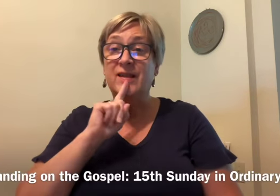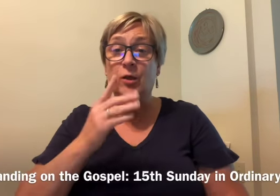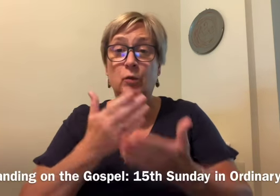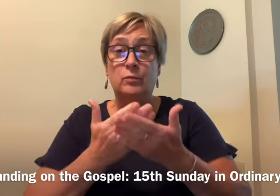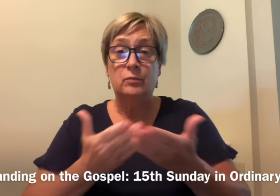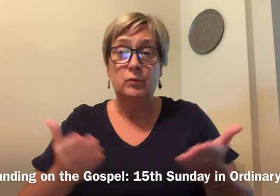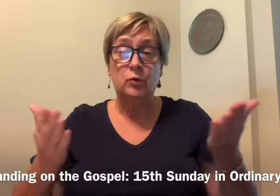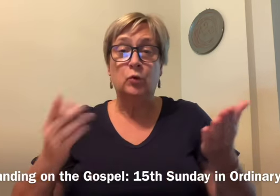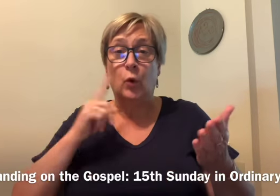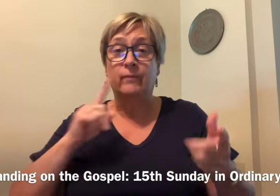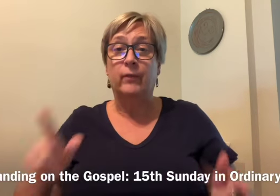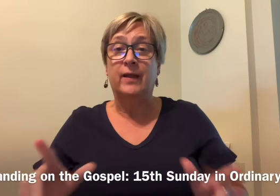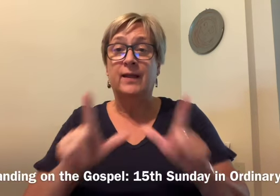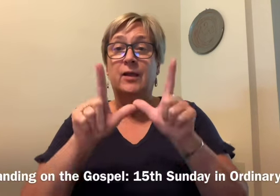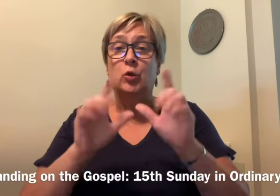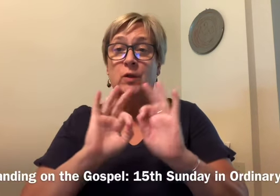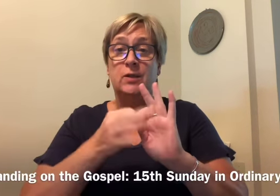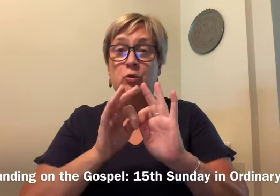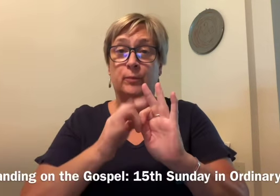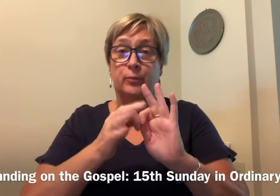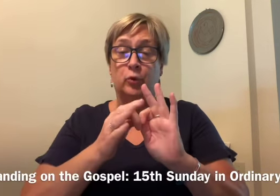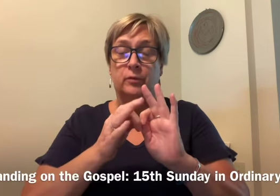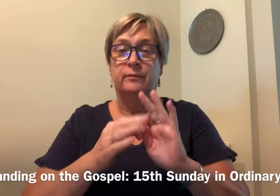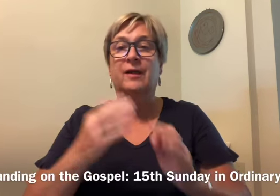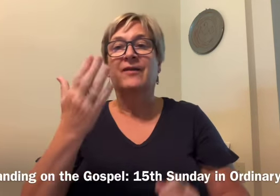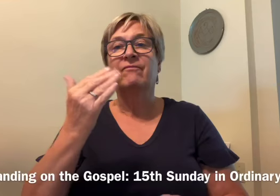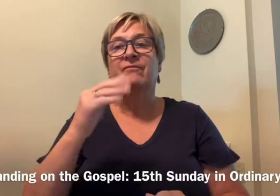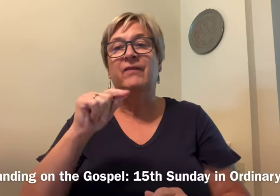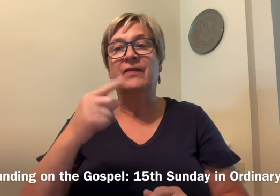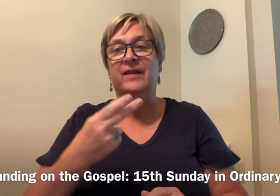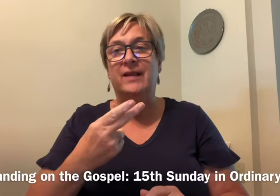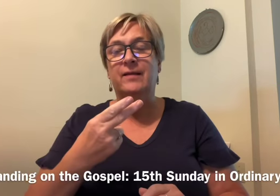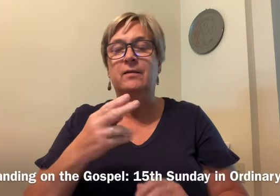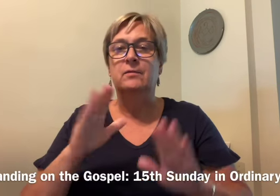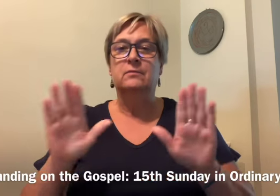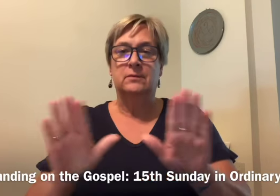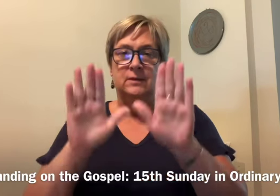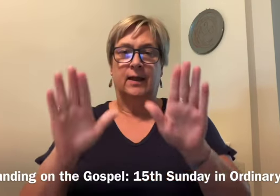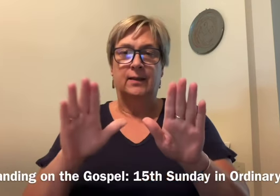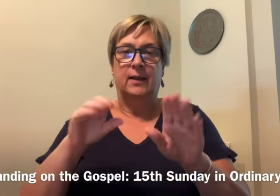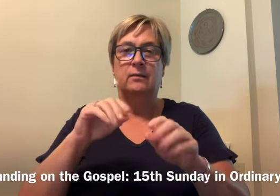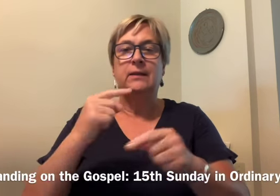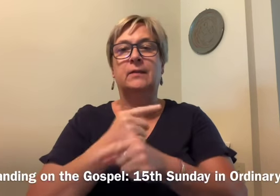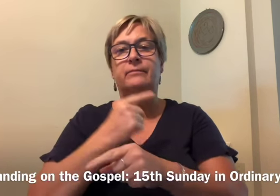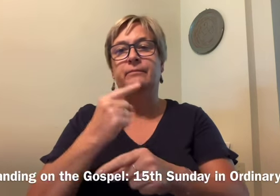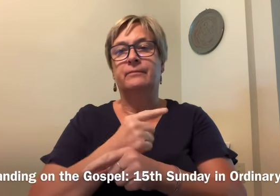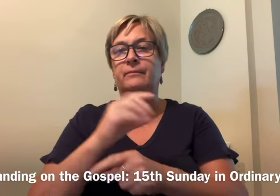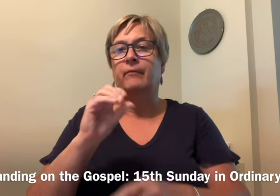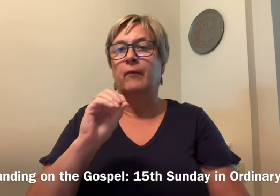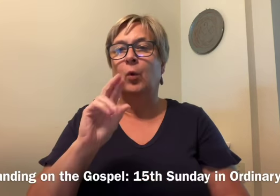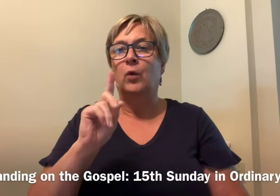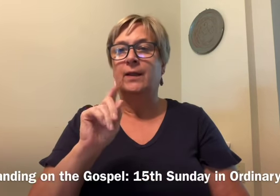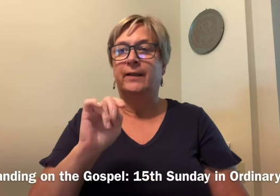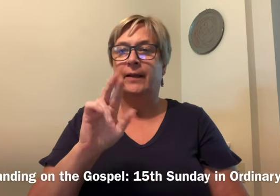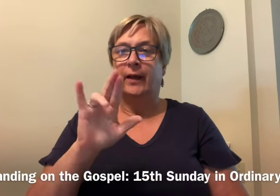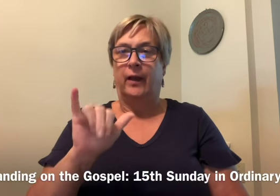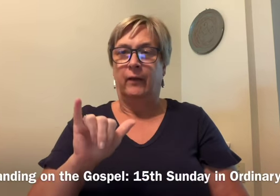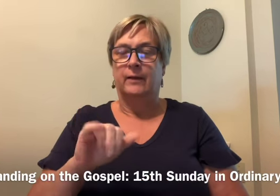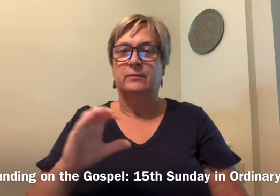This resource is for our liturgical interpreters. It is the 15th Sunday in